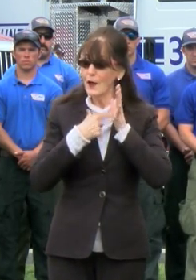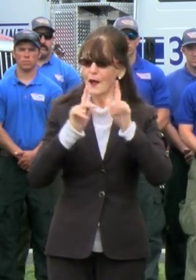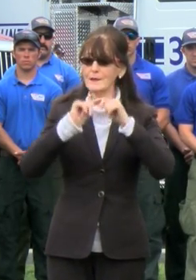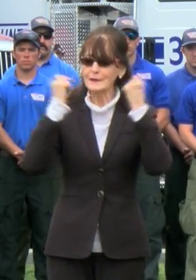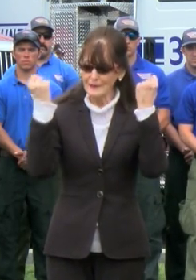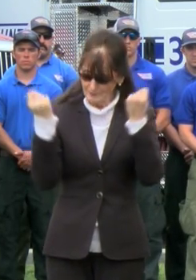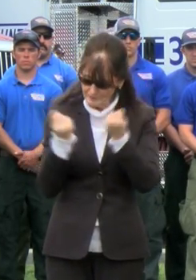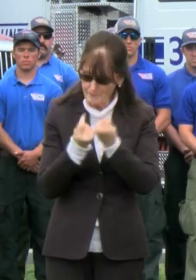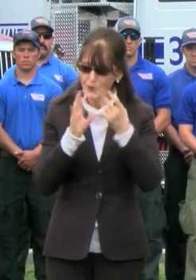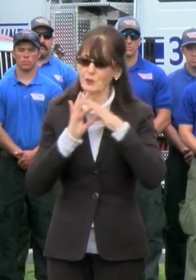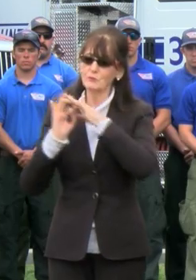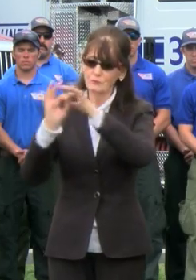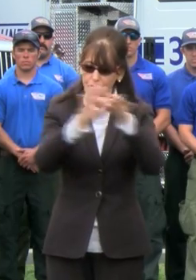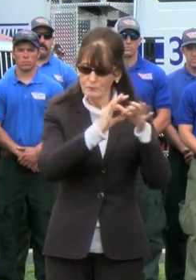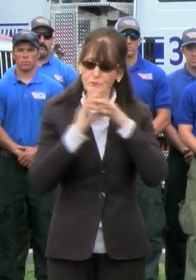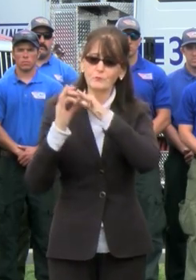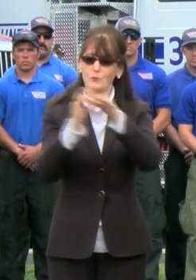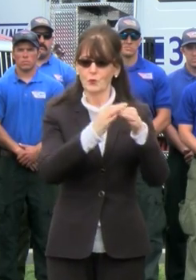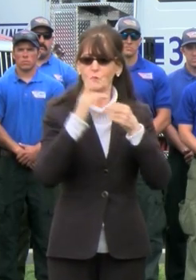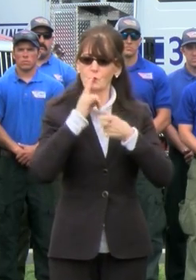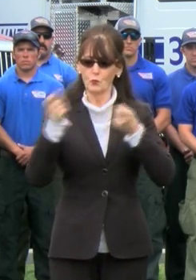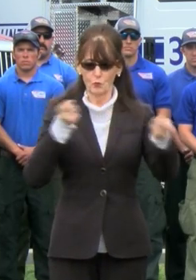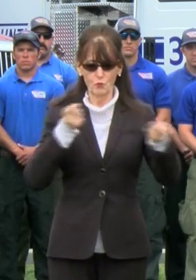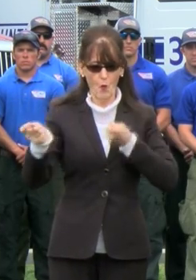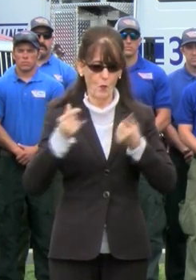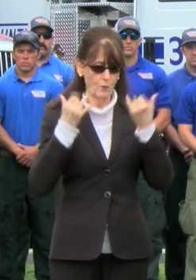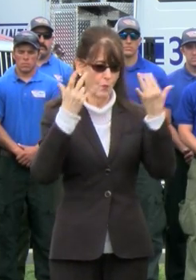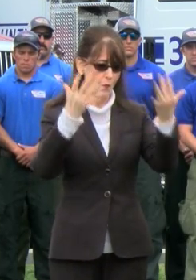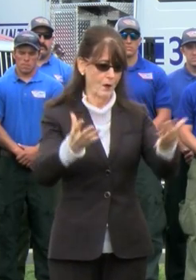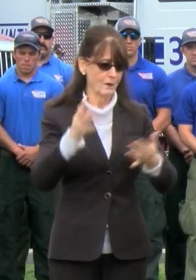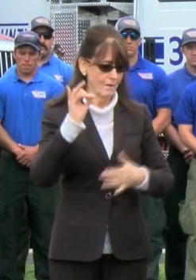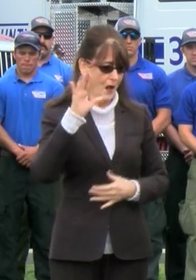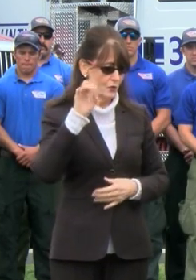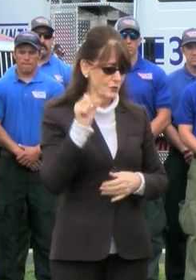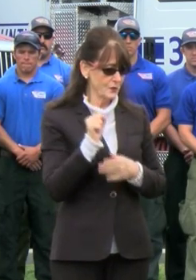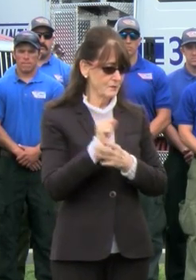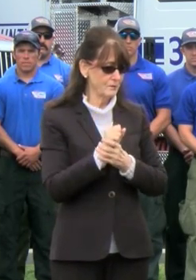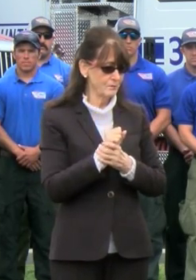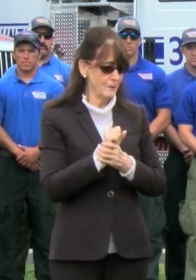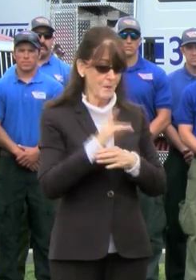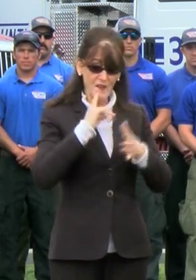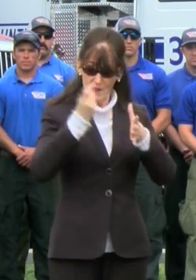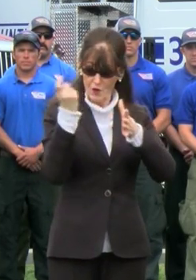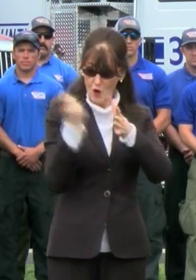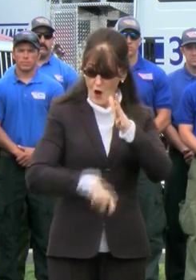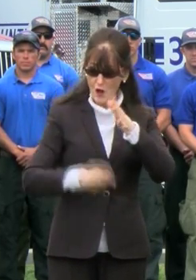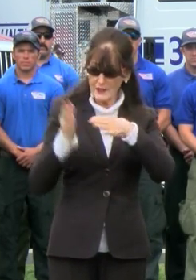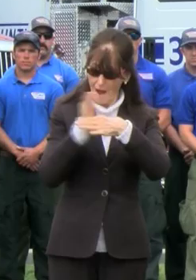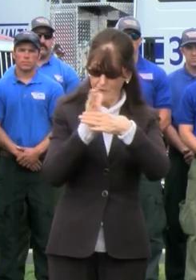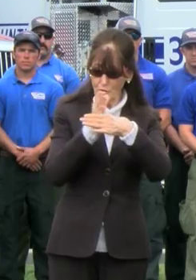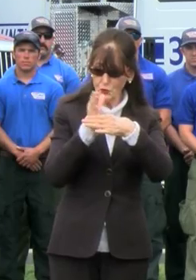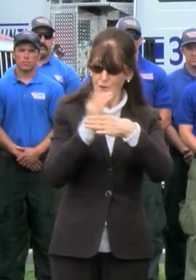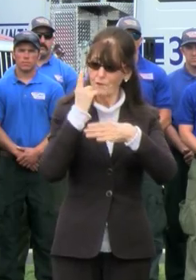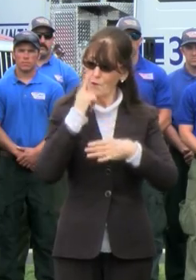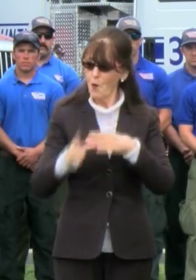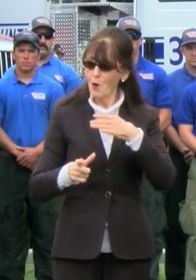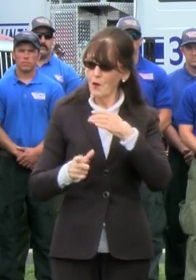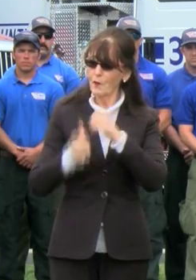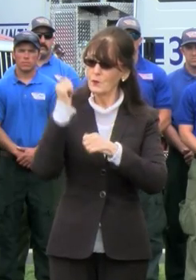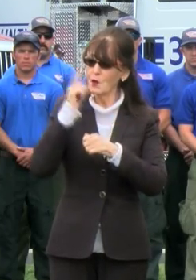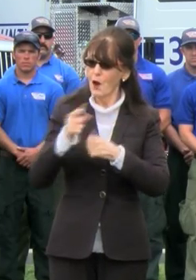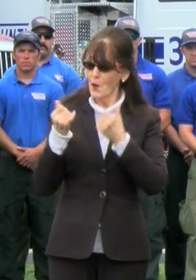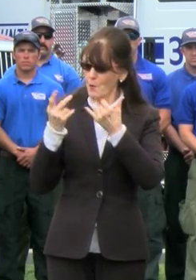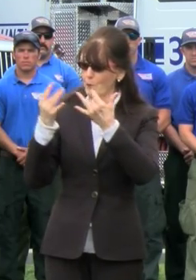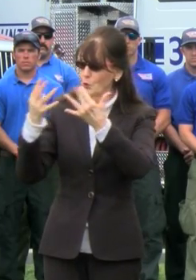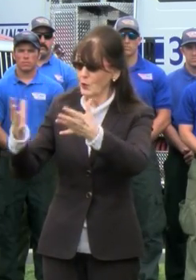to control these wildland fires. The cost on average for major wildland fires as they're